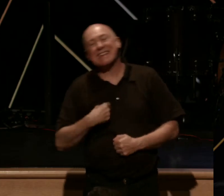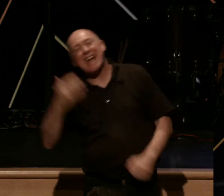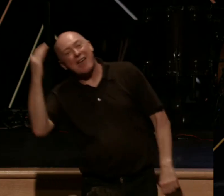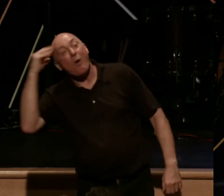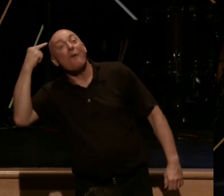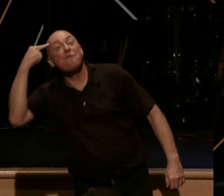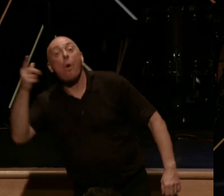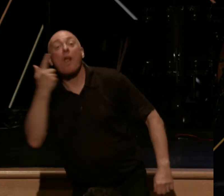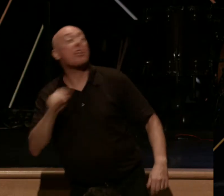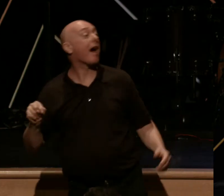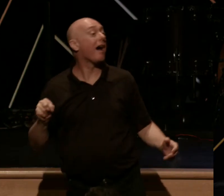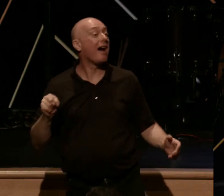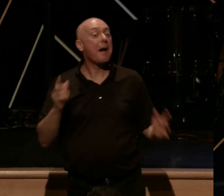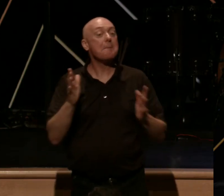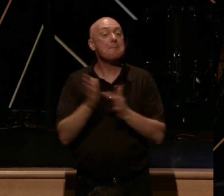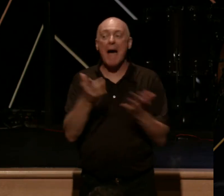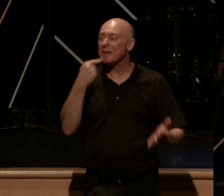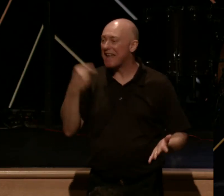Bible tells me so, right?